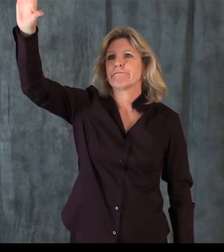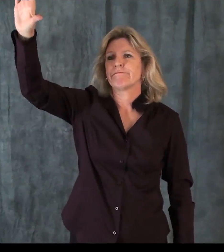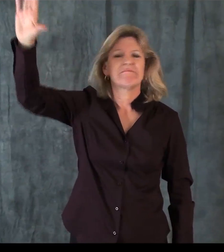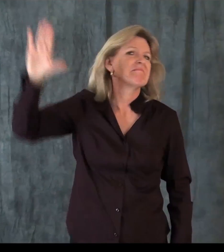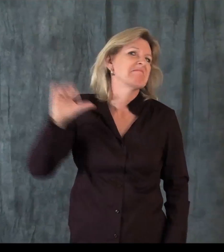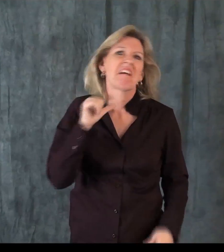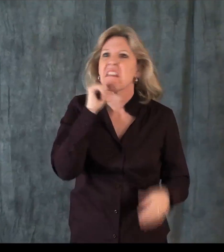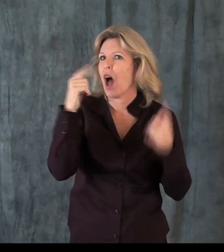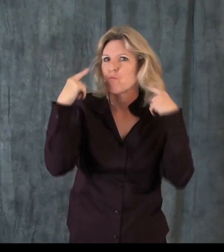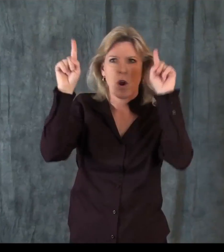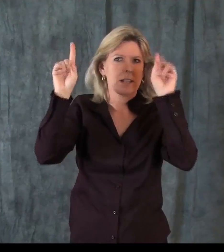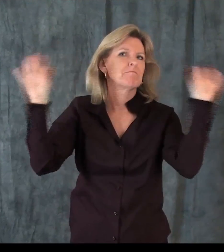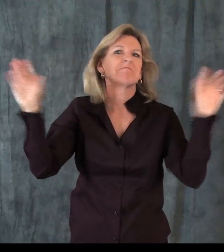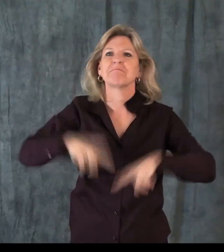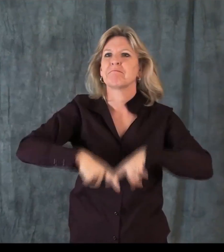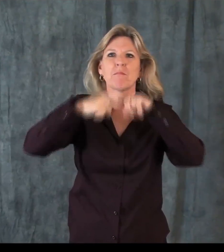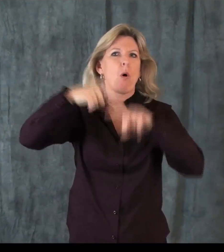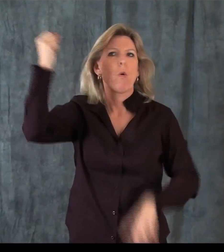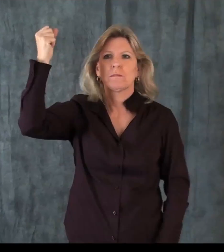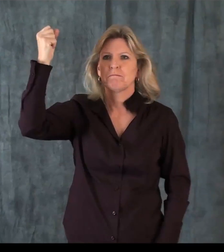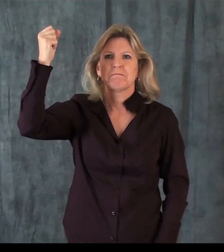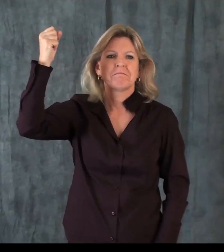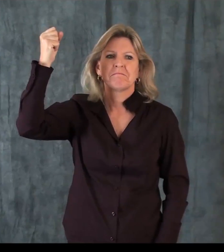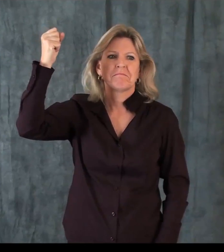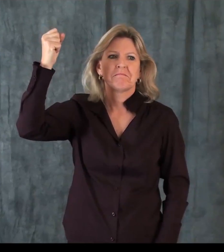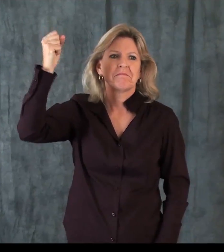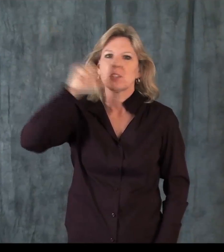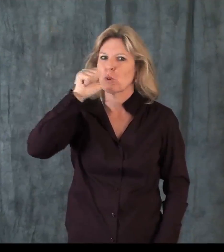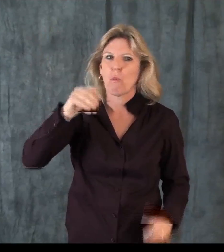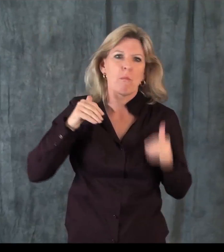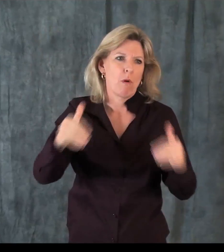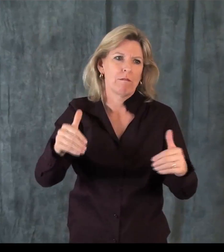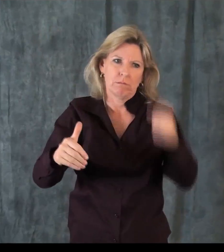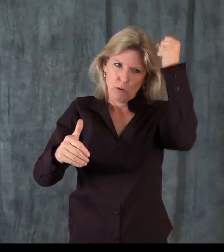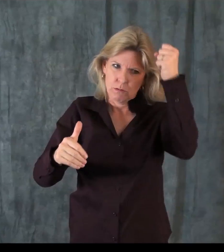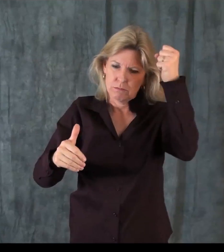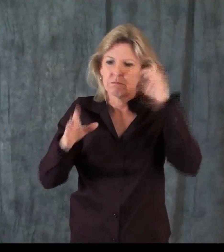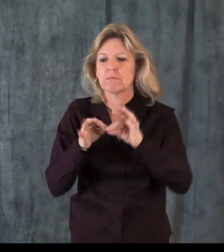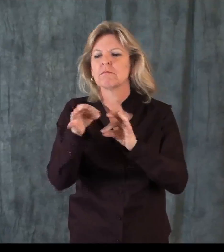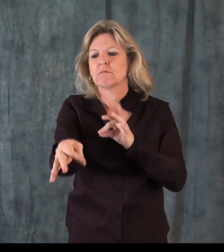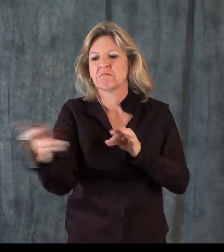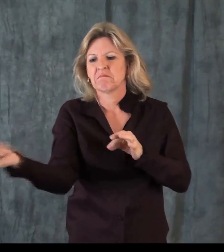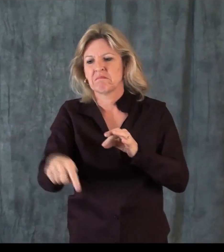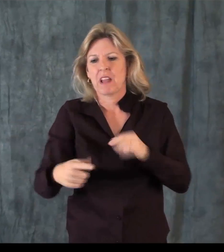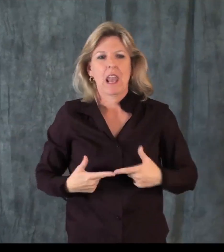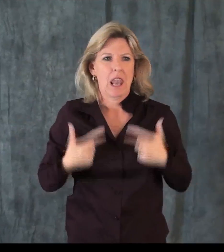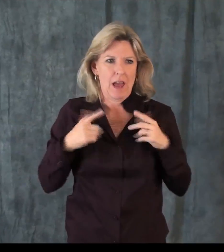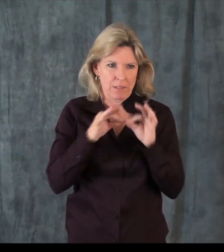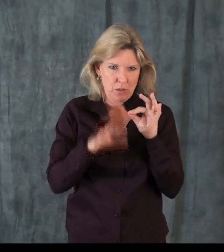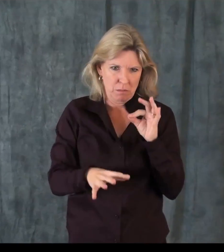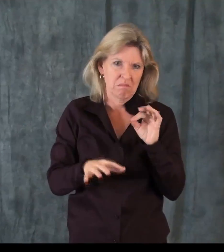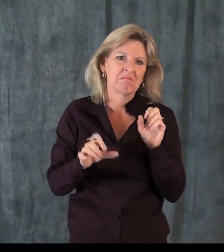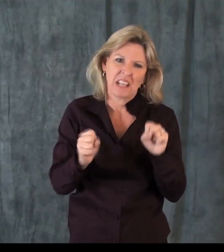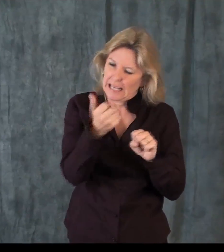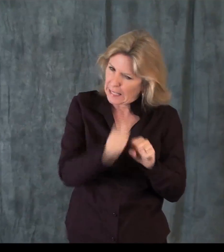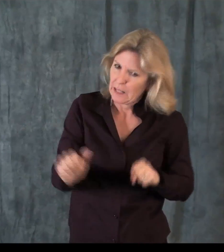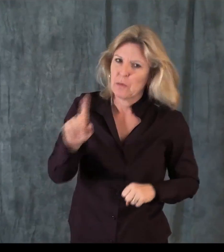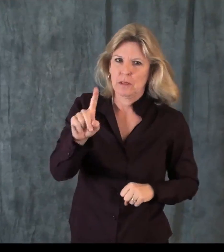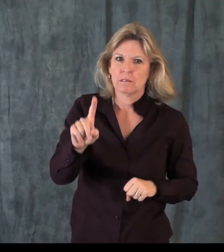interpreter, at that point in time, everything can be brought to a halt, and we will stop the provision of VRI services, and instead an in-person interpreter will